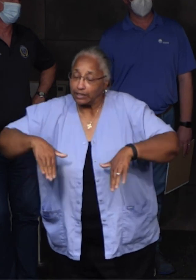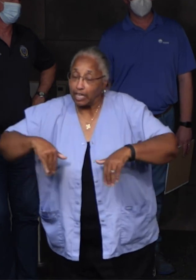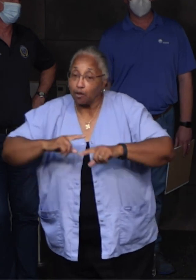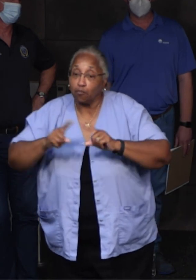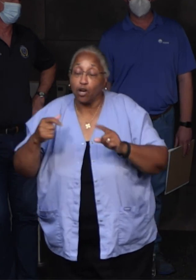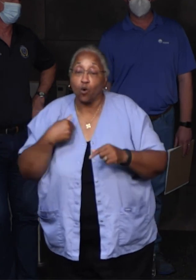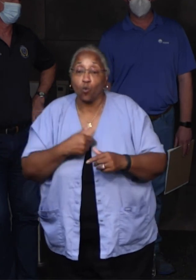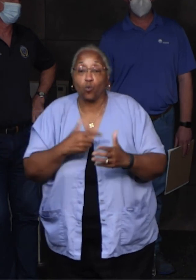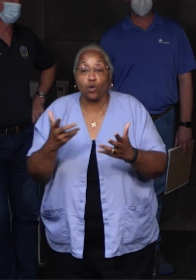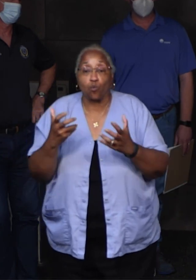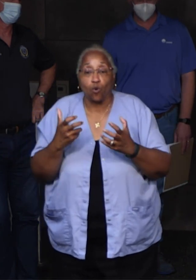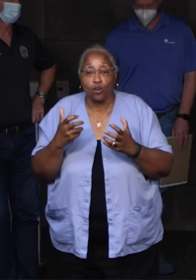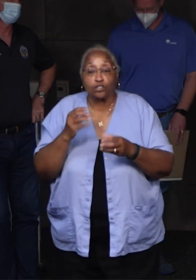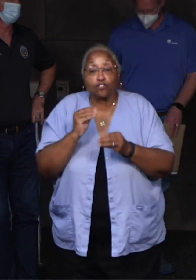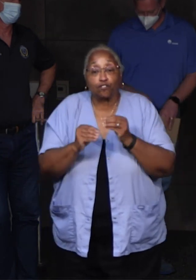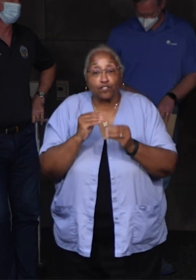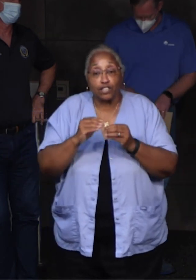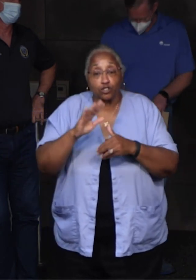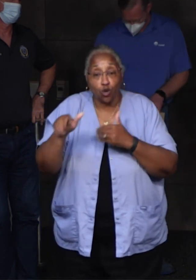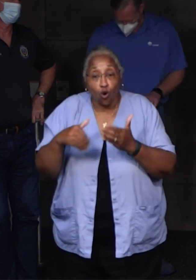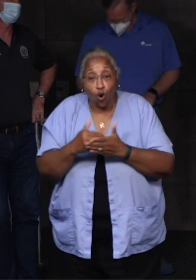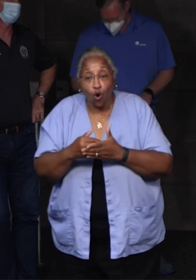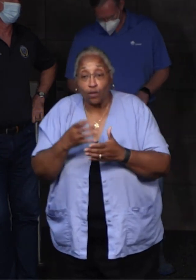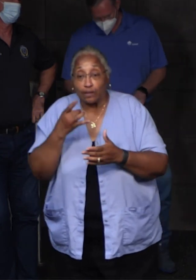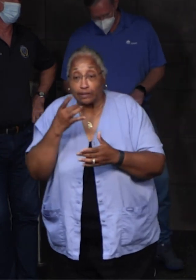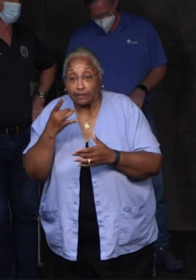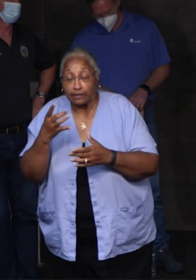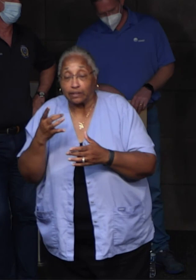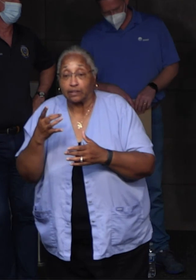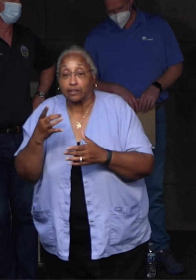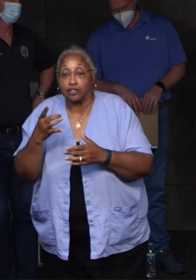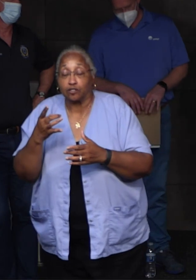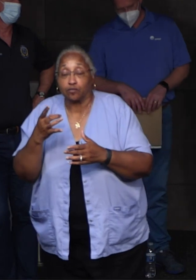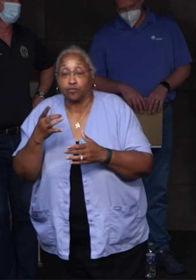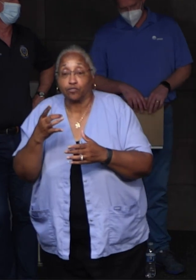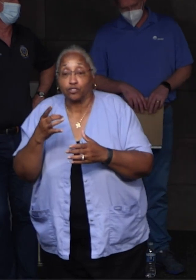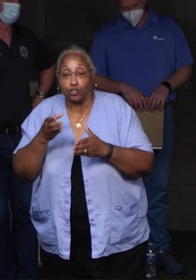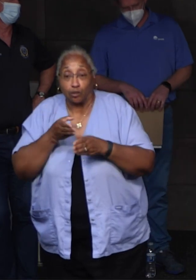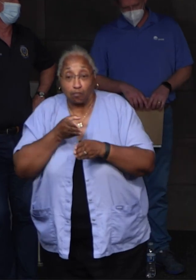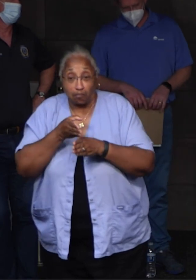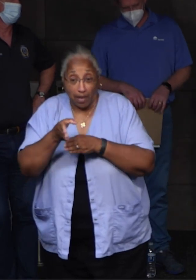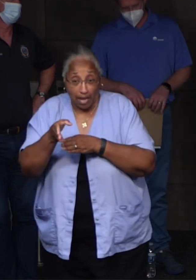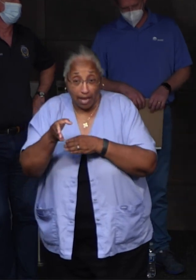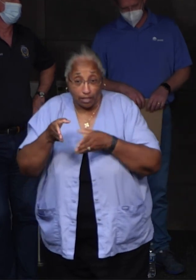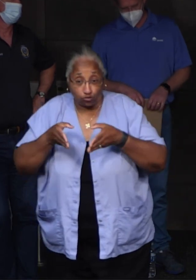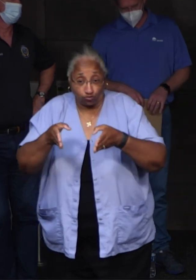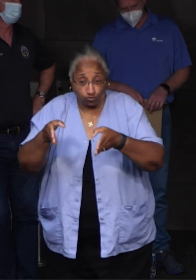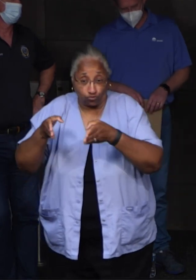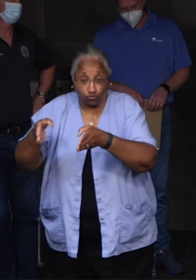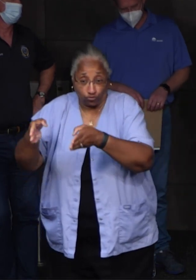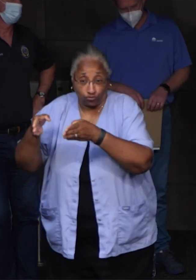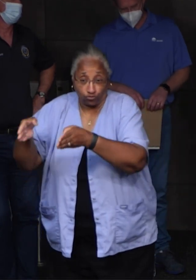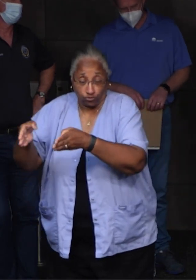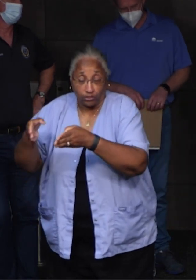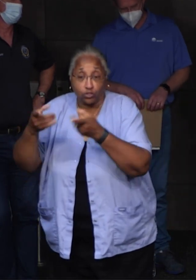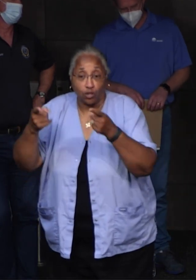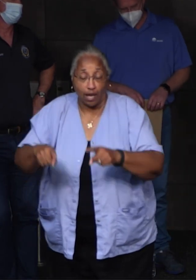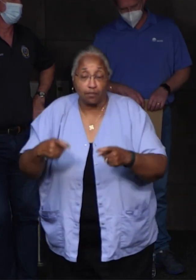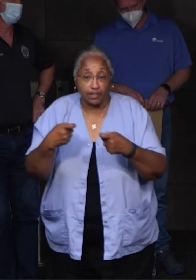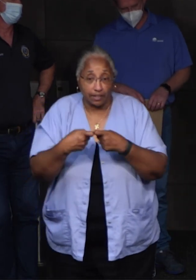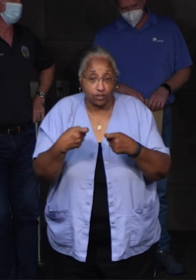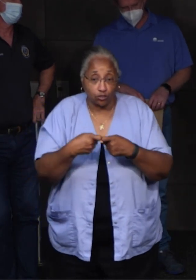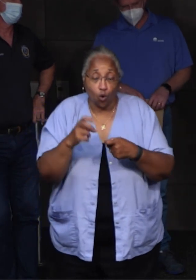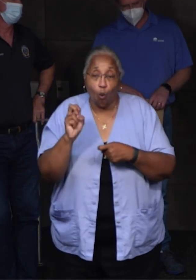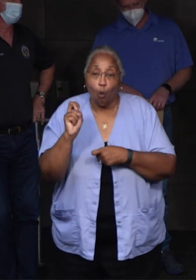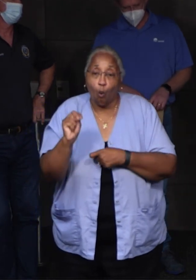trying to do is fix all the signals on our main arteries throughout the Paris so that when the power comes on, we